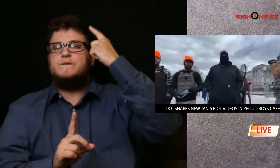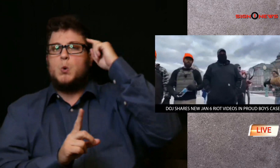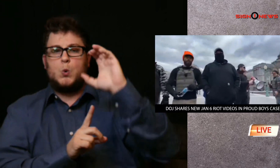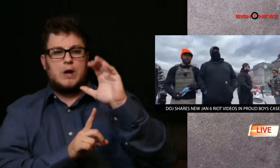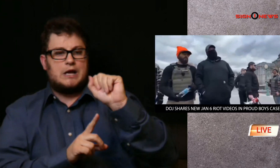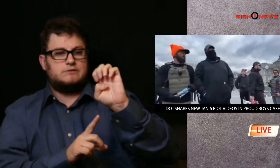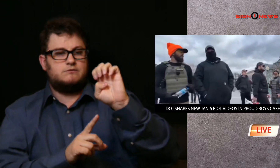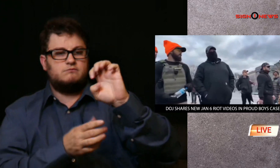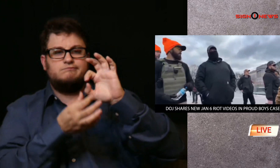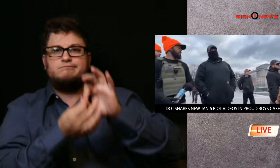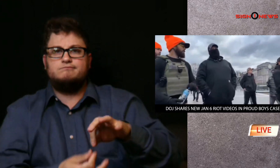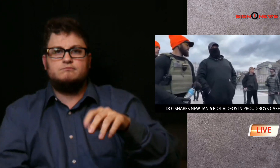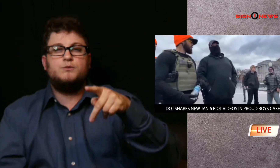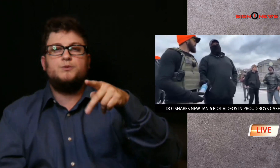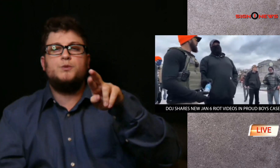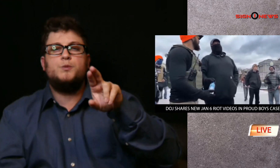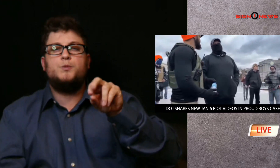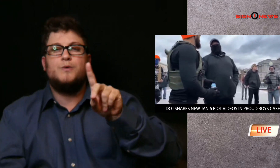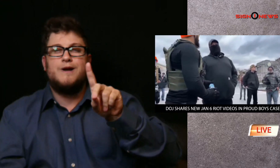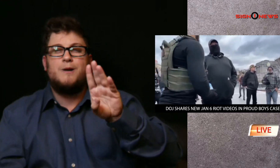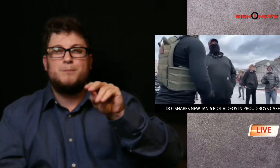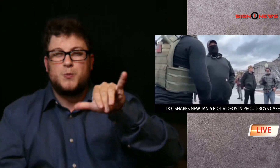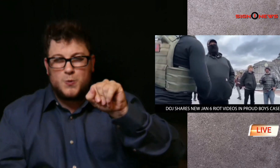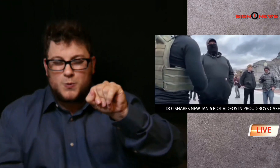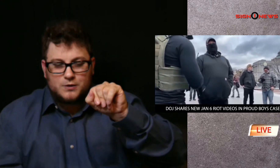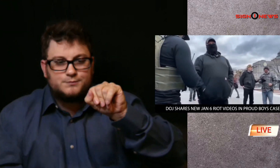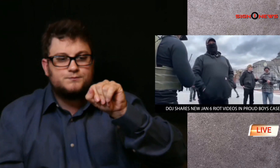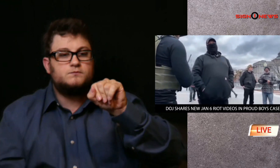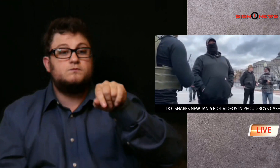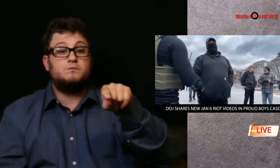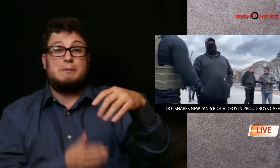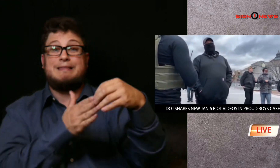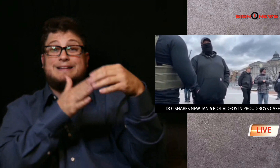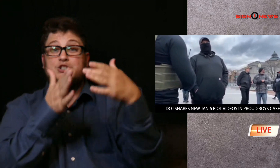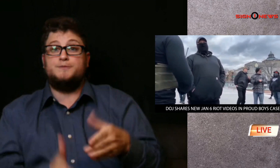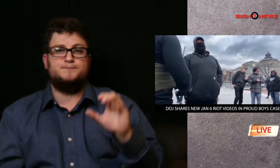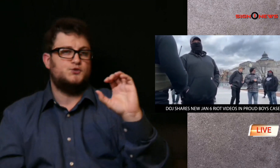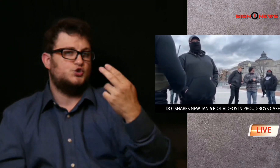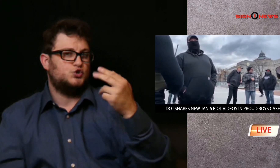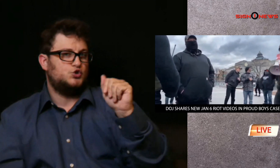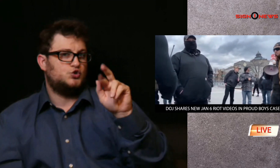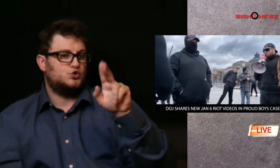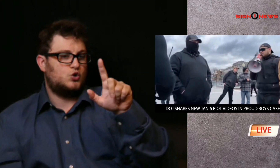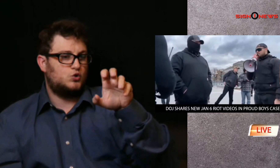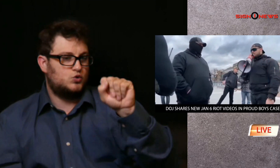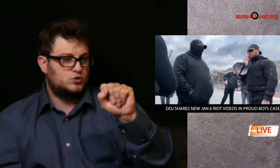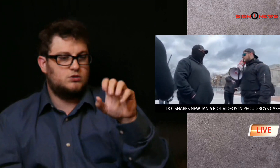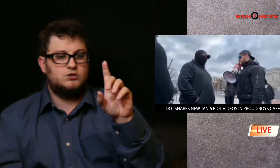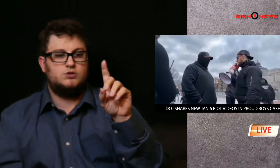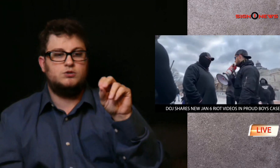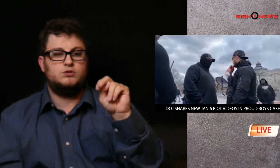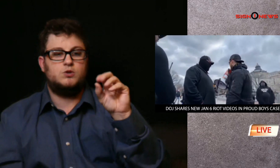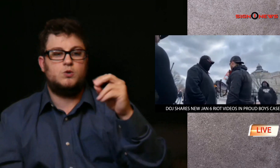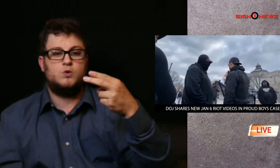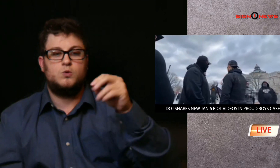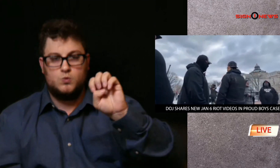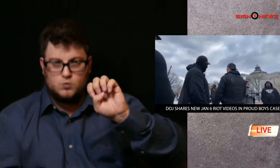Three new videos released by the Justice Department in the federal case against Proud Boys